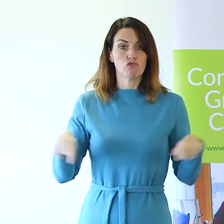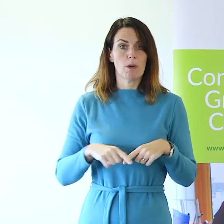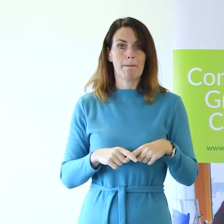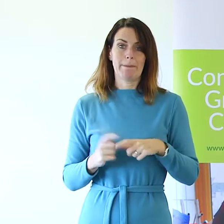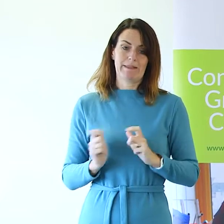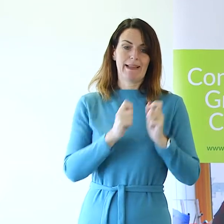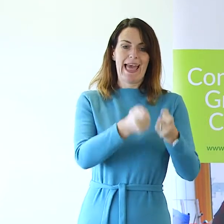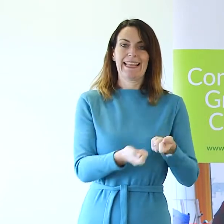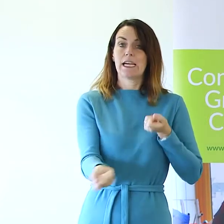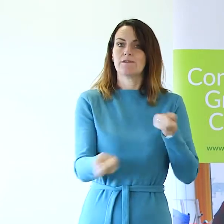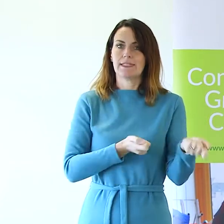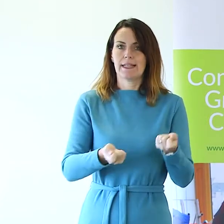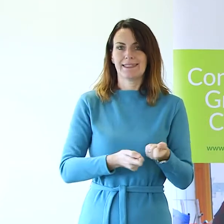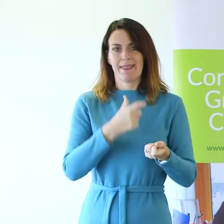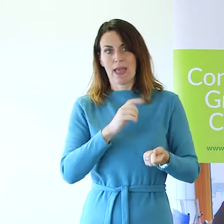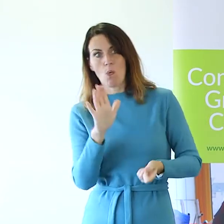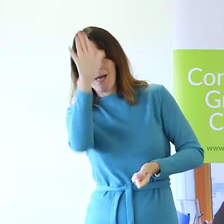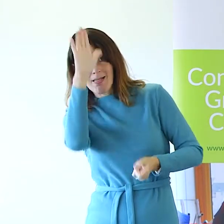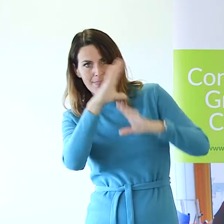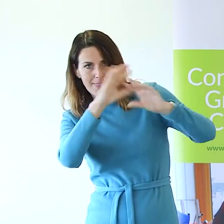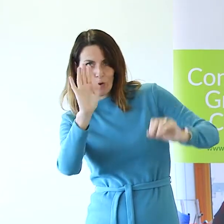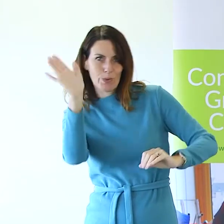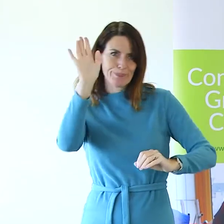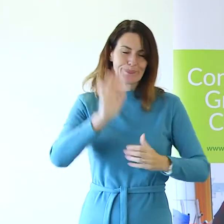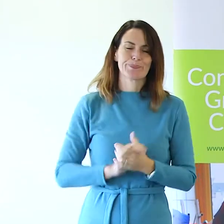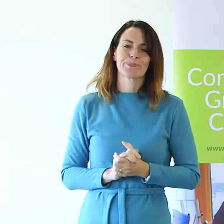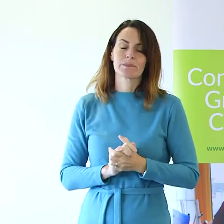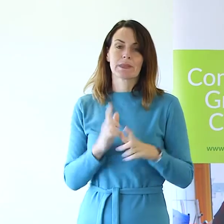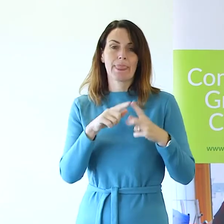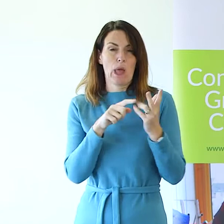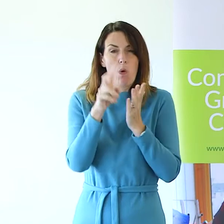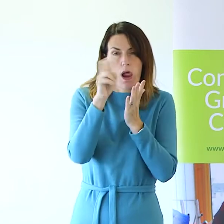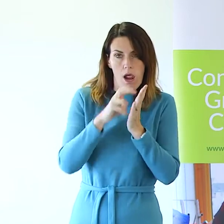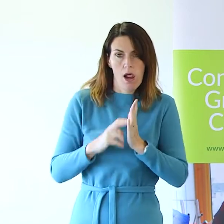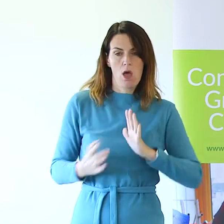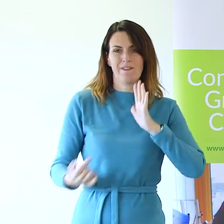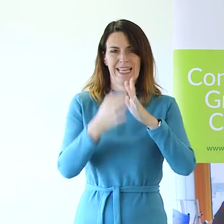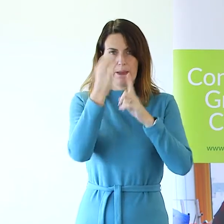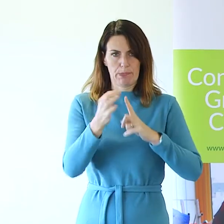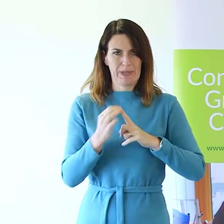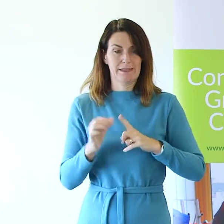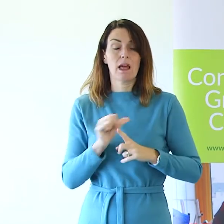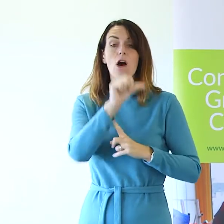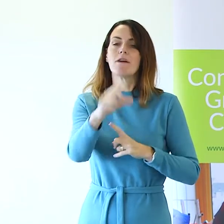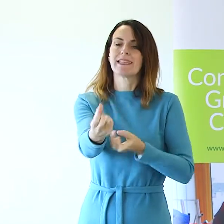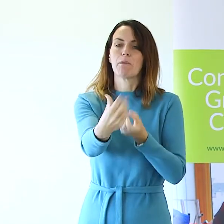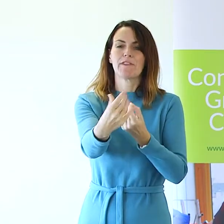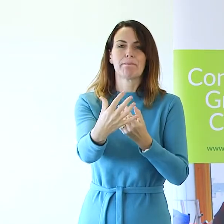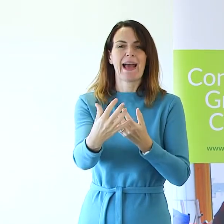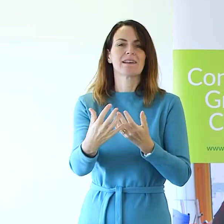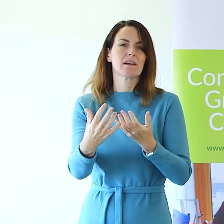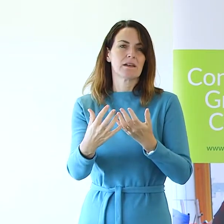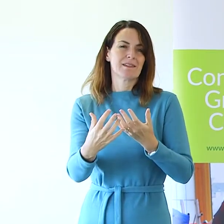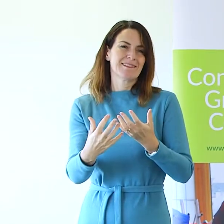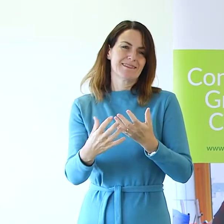facilitator and they will make themselves known. They will take notes of any key points and feedback on them to